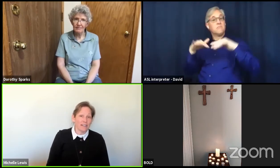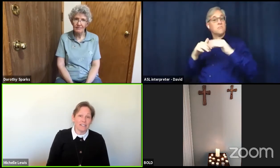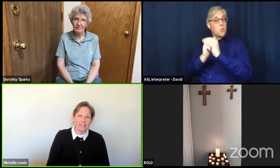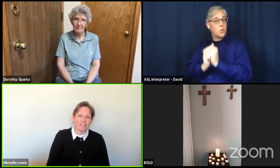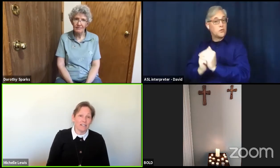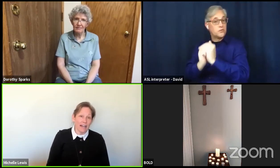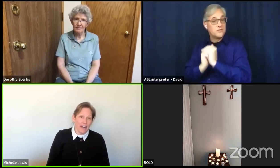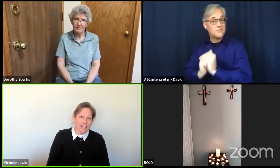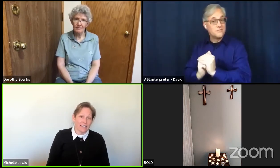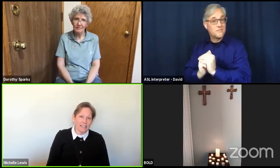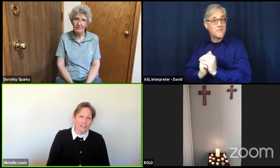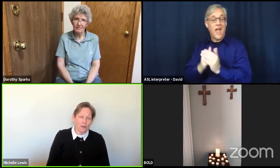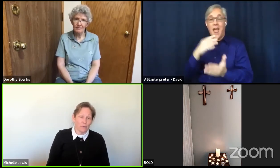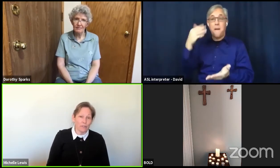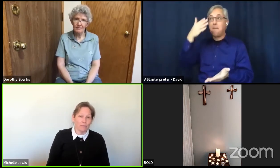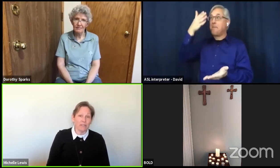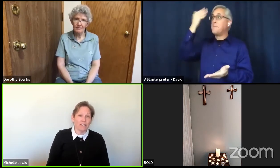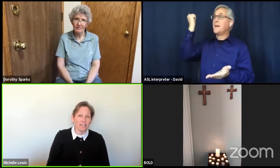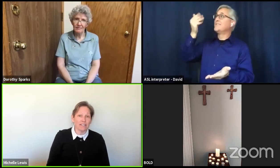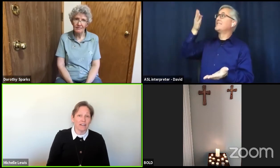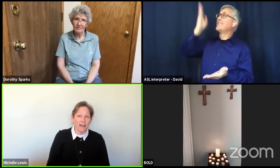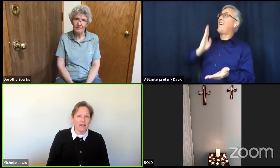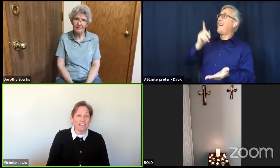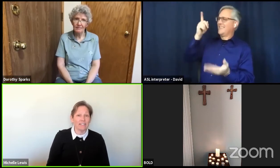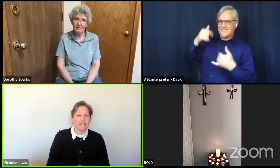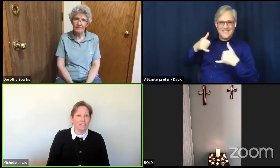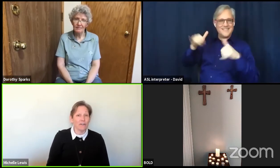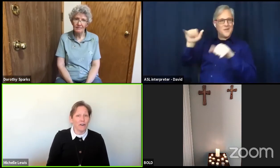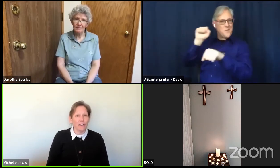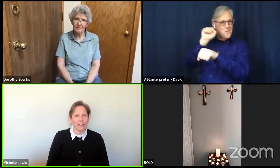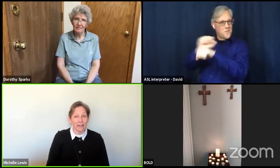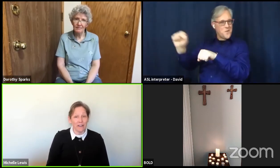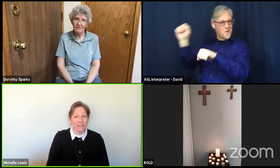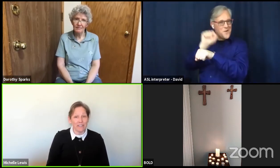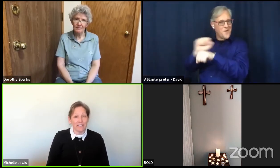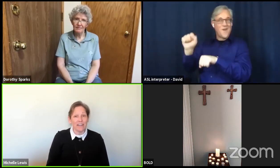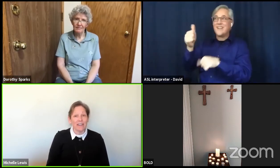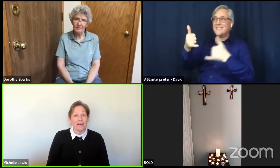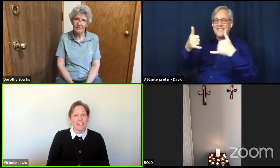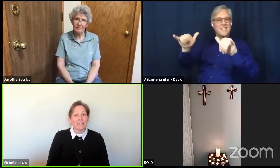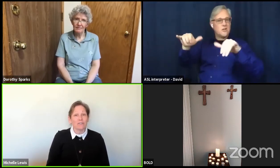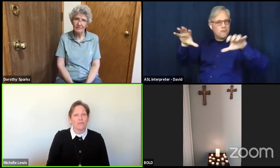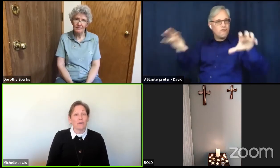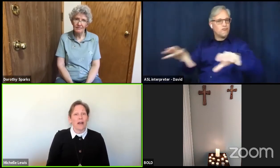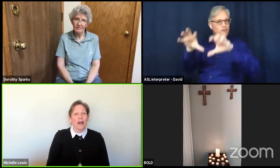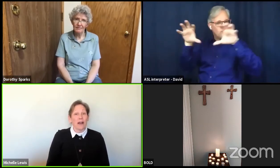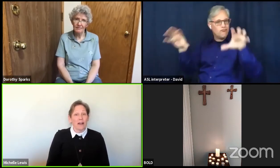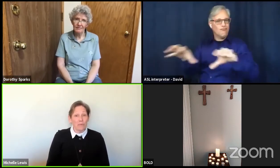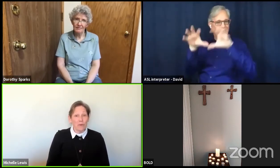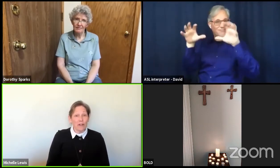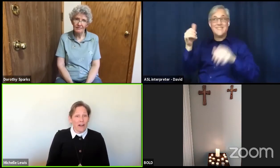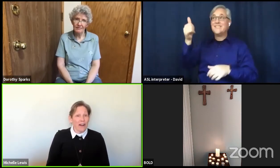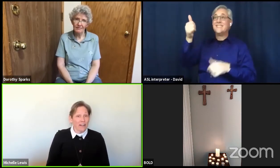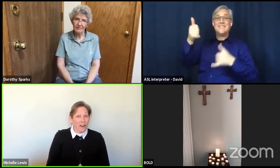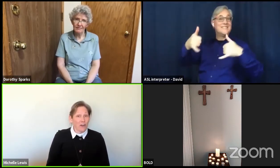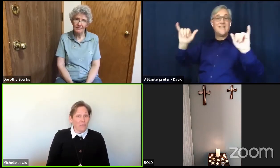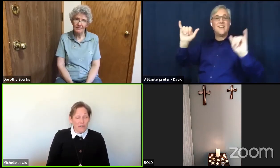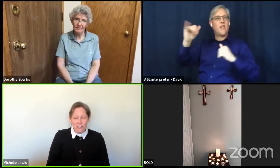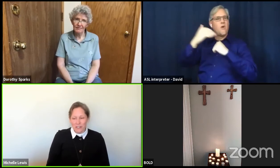still acting in our world because god is still calling us to work on our mission that